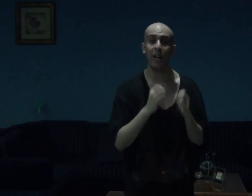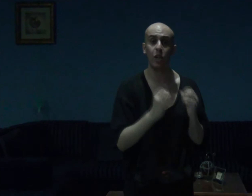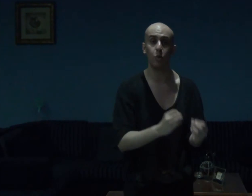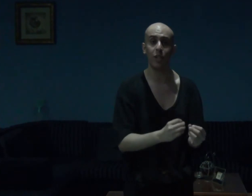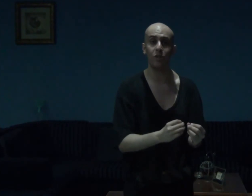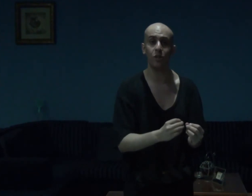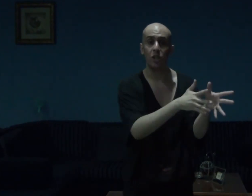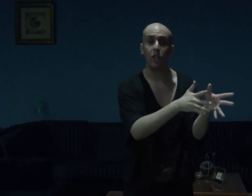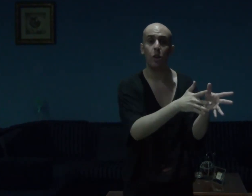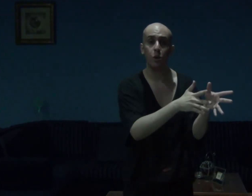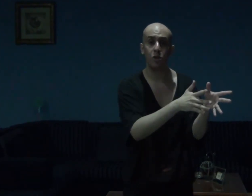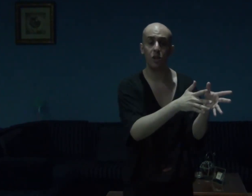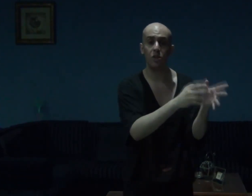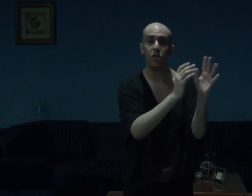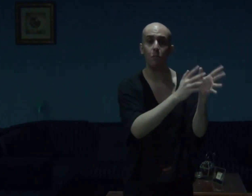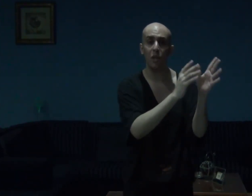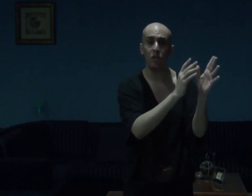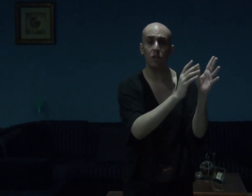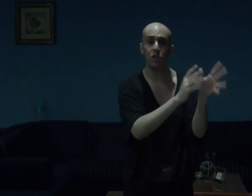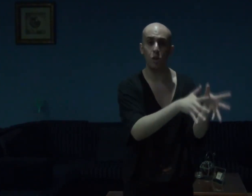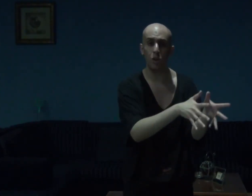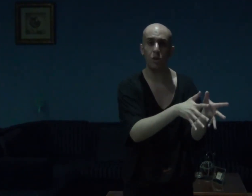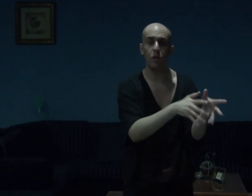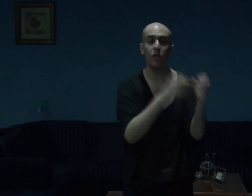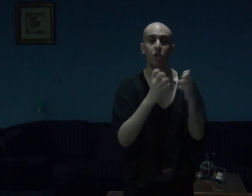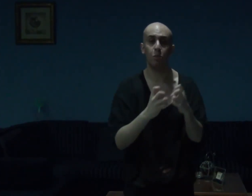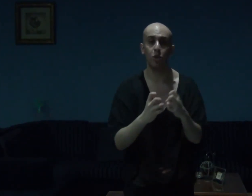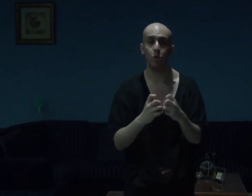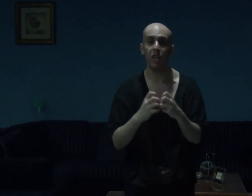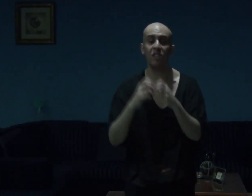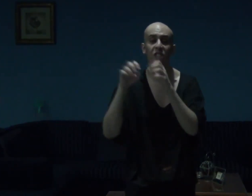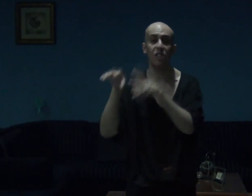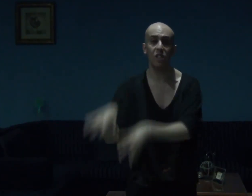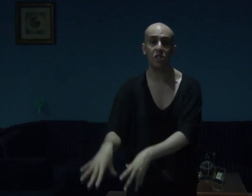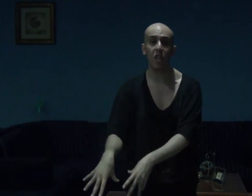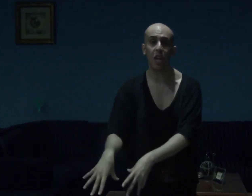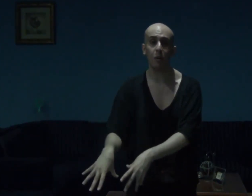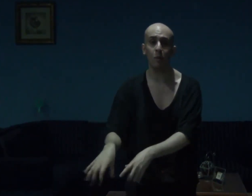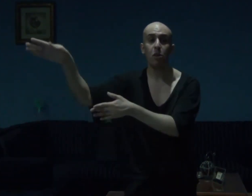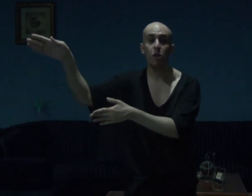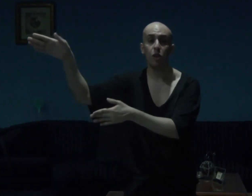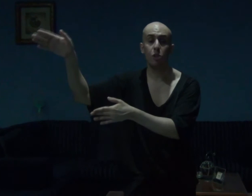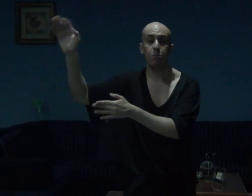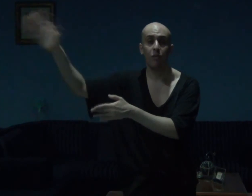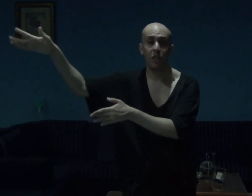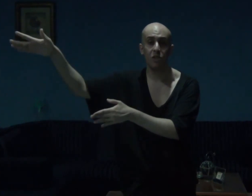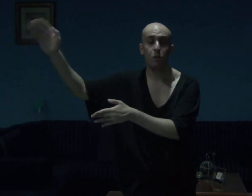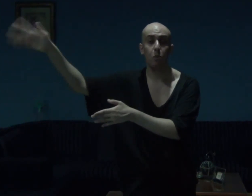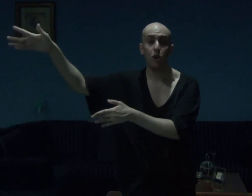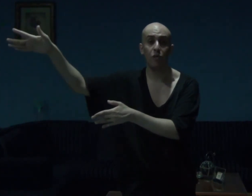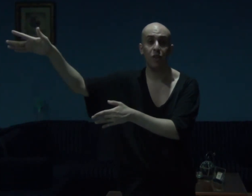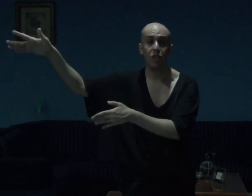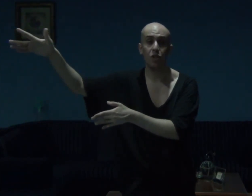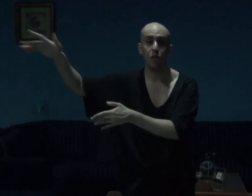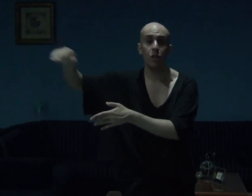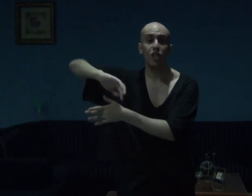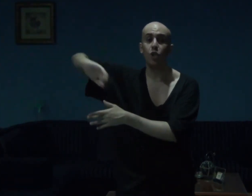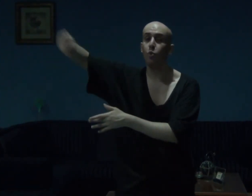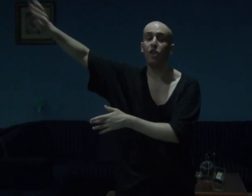accurate, psychosis, the mental disorder, is portrayed, in this game, because, professor, Paul Fletcher, is one